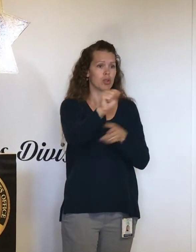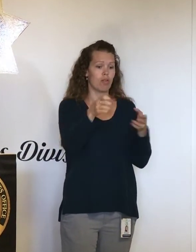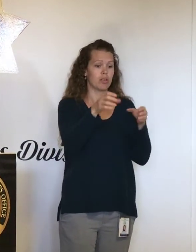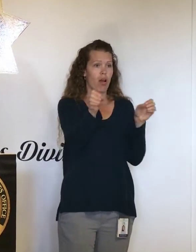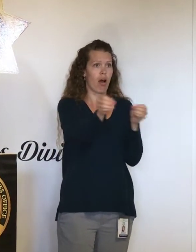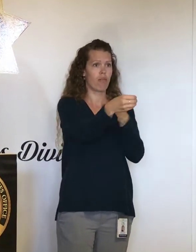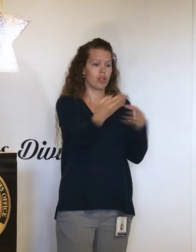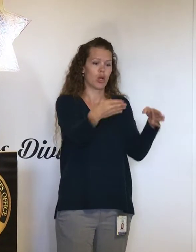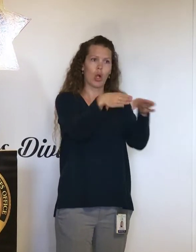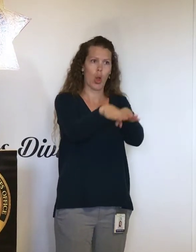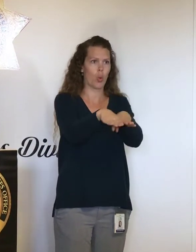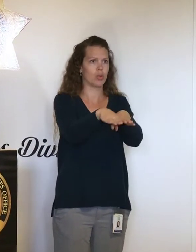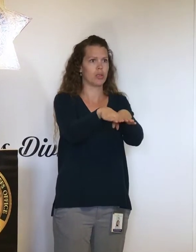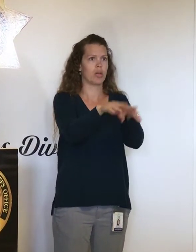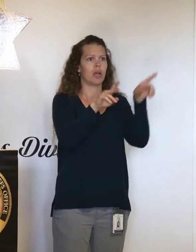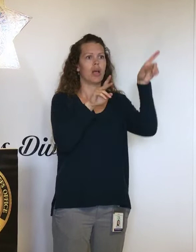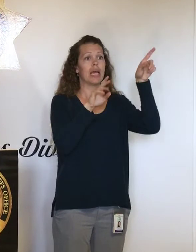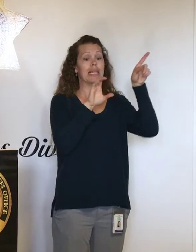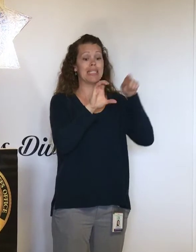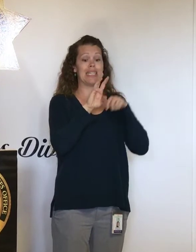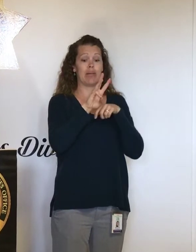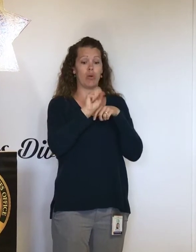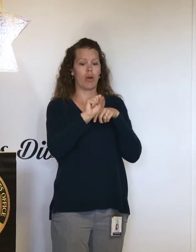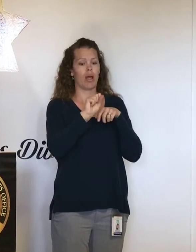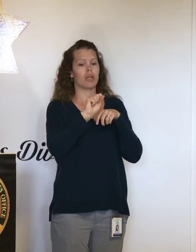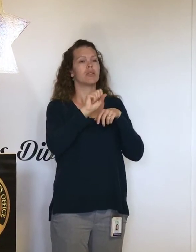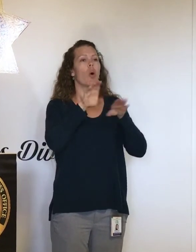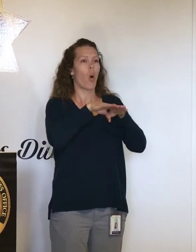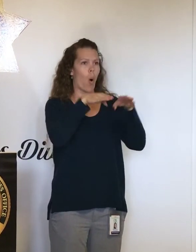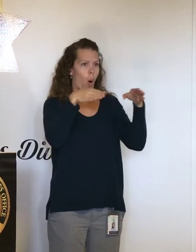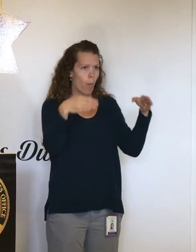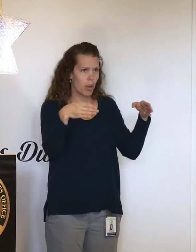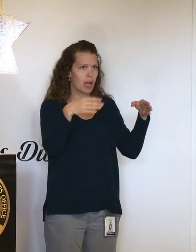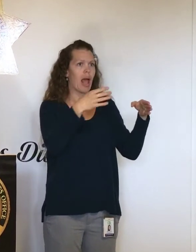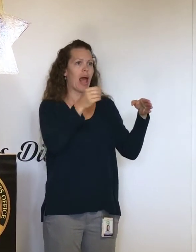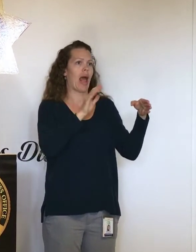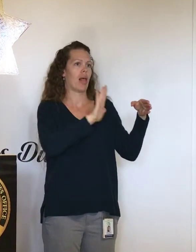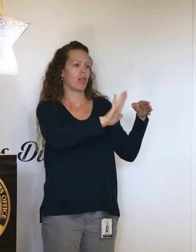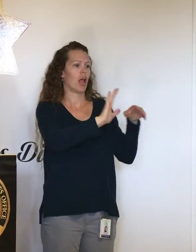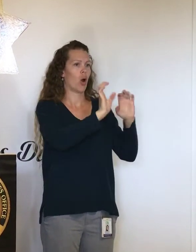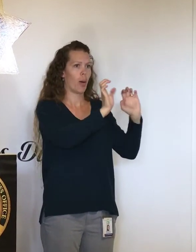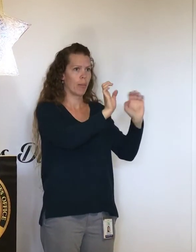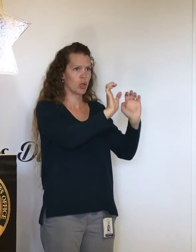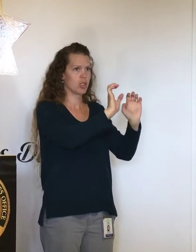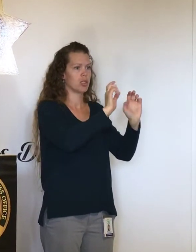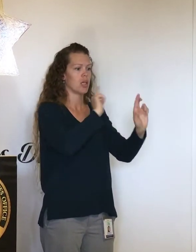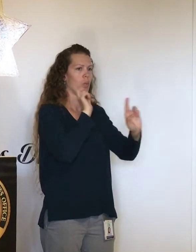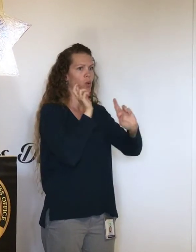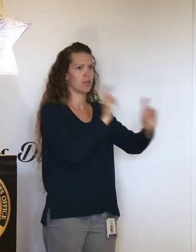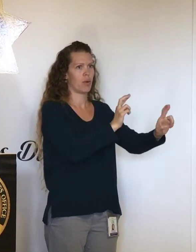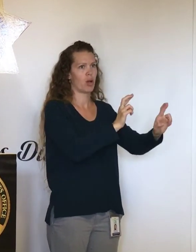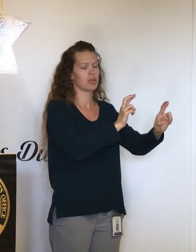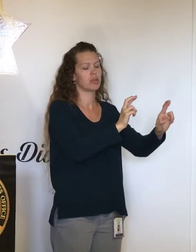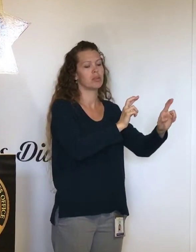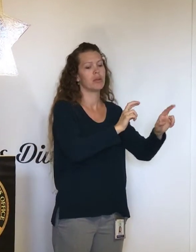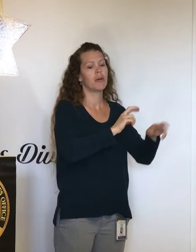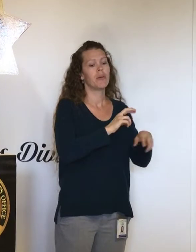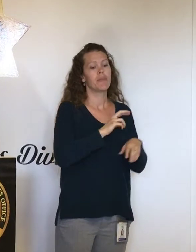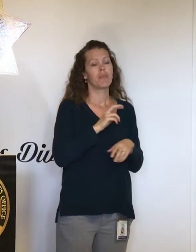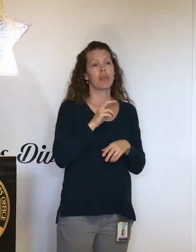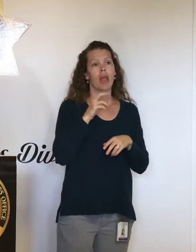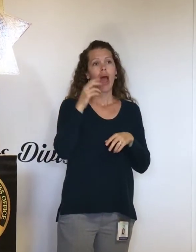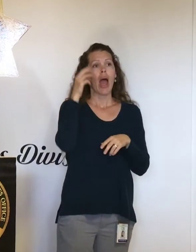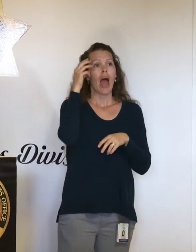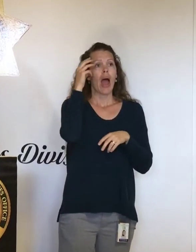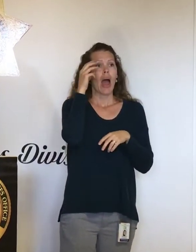closed at Poster. CWS, however, is open, including the emergency response function. Mental health is open for vital